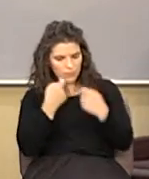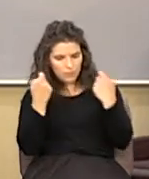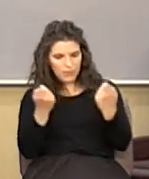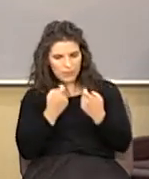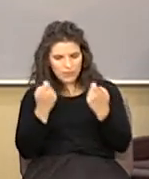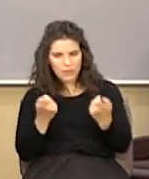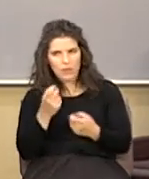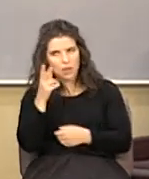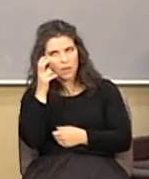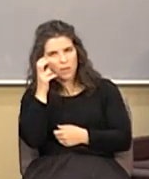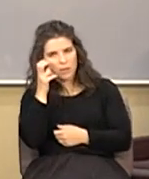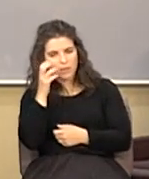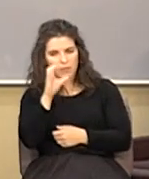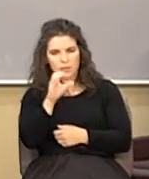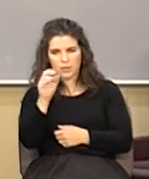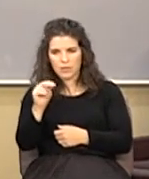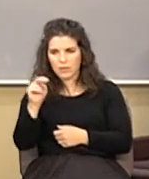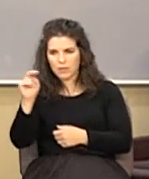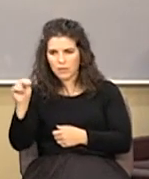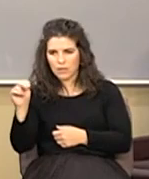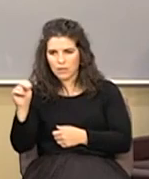now, I was listening to CNN.